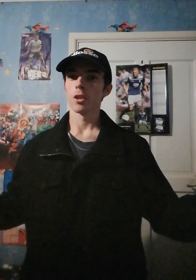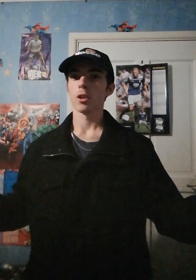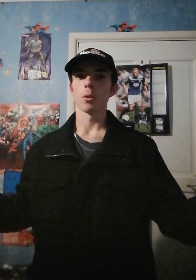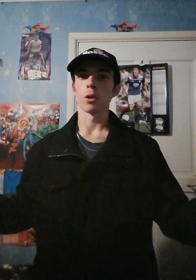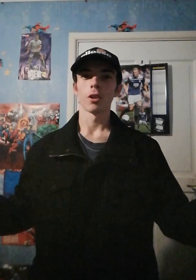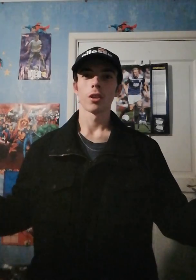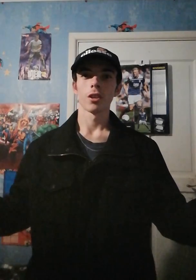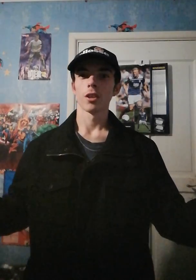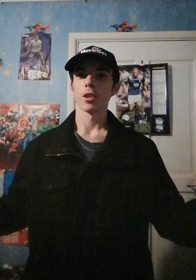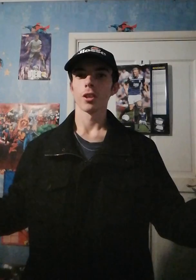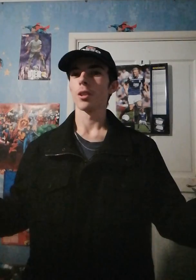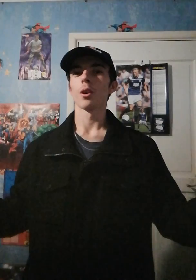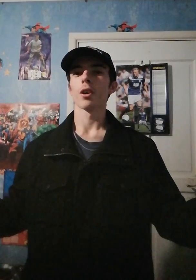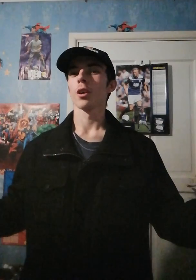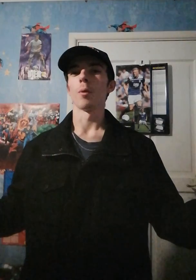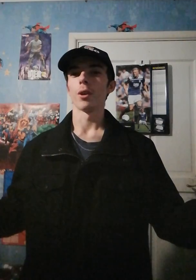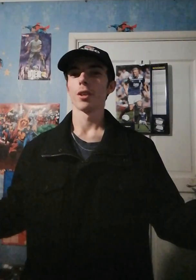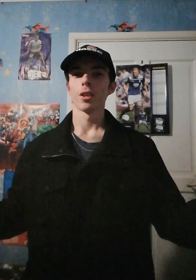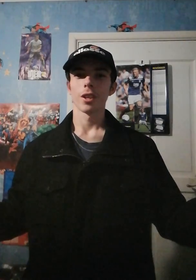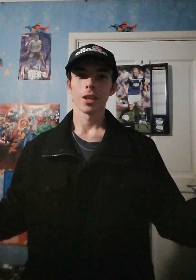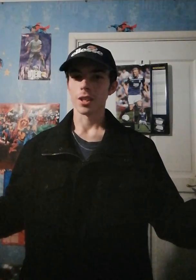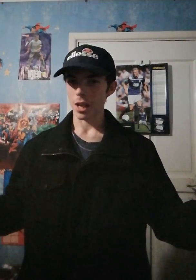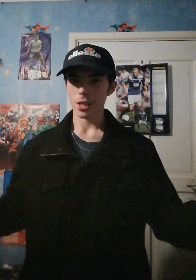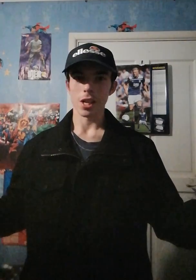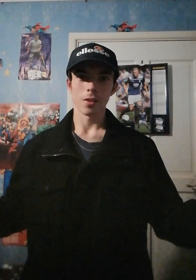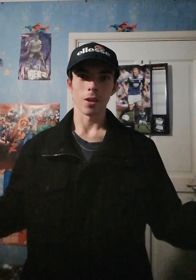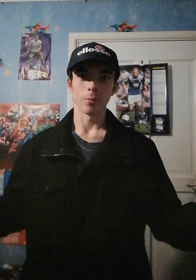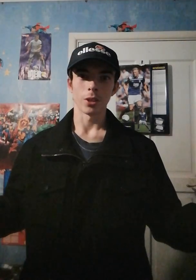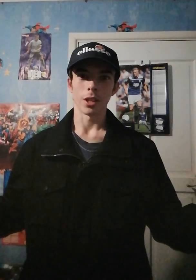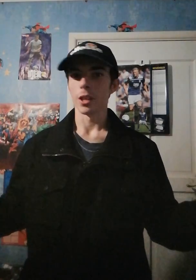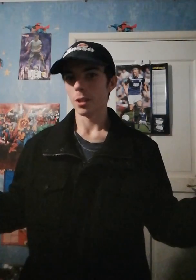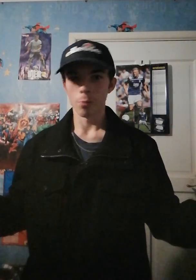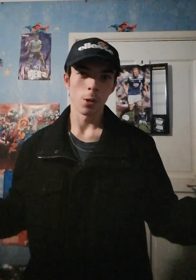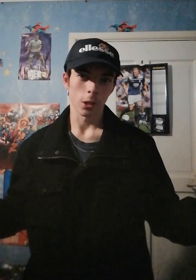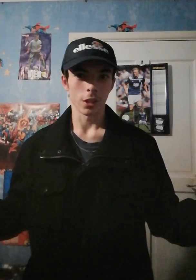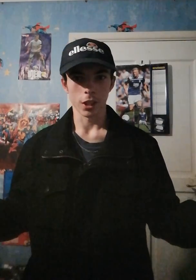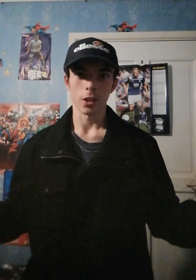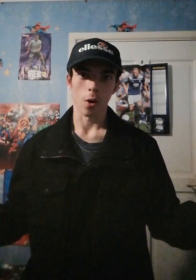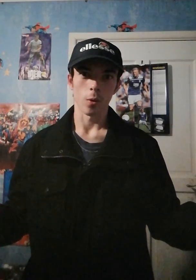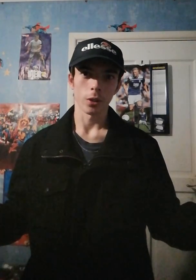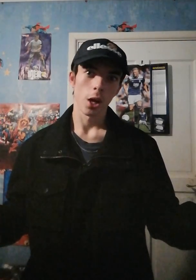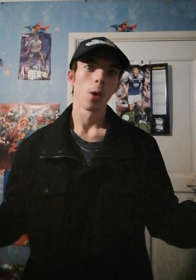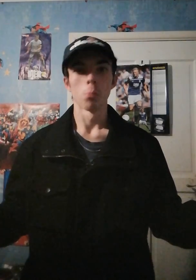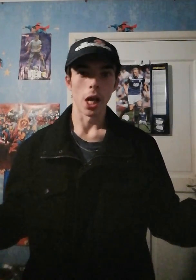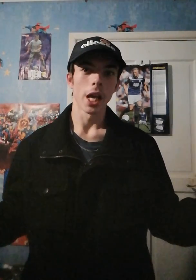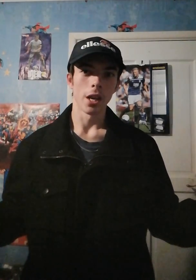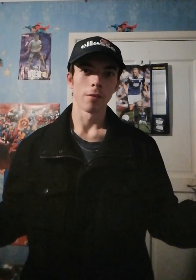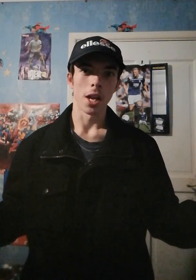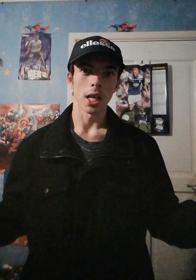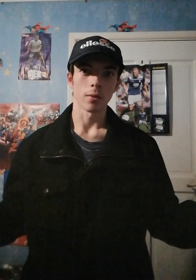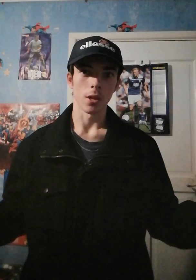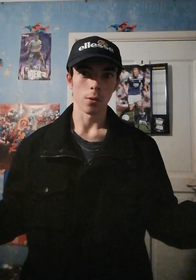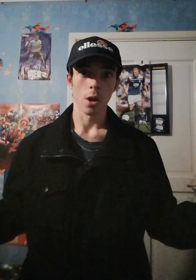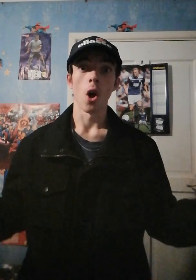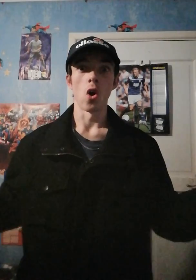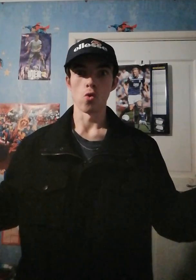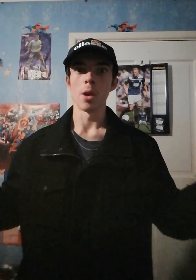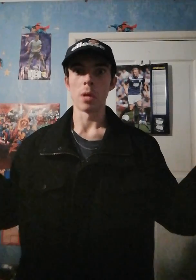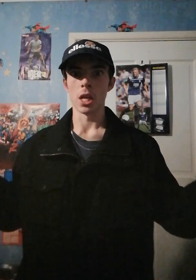Come on. You know, come on. Get Jalen Ramsey in the Burgundy and Gold, playing at FedEx Field, ripping